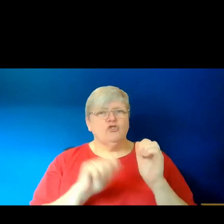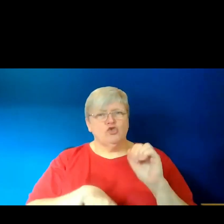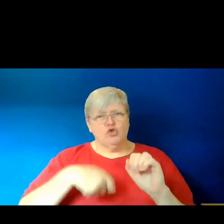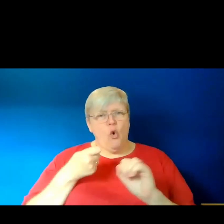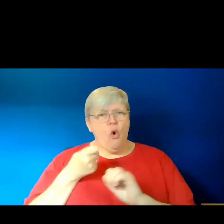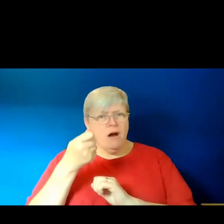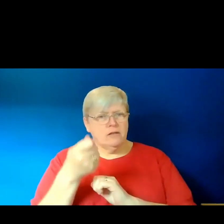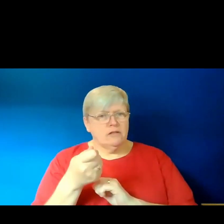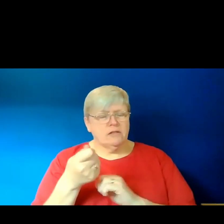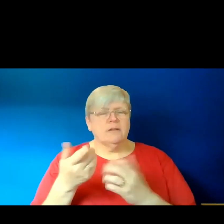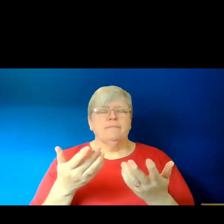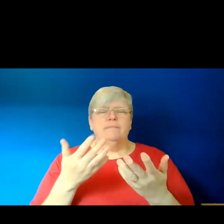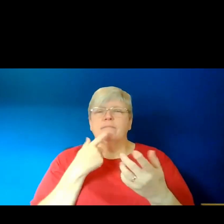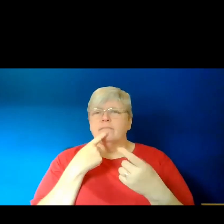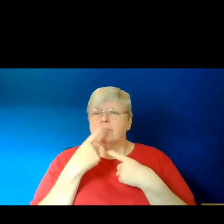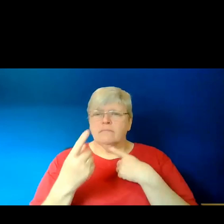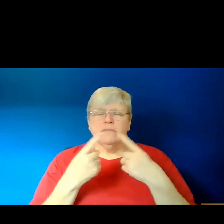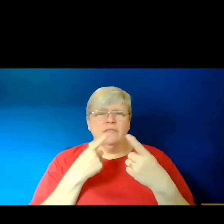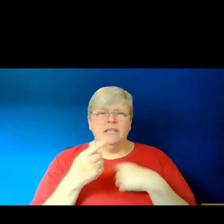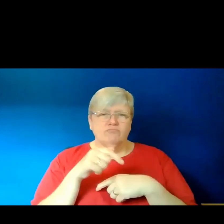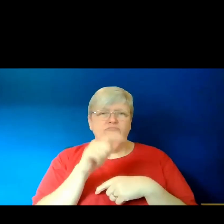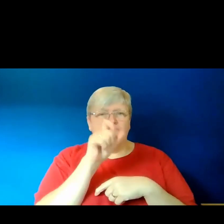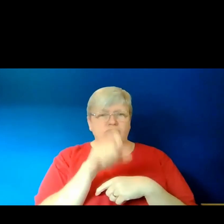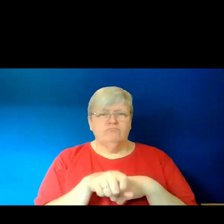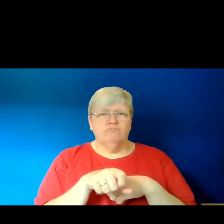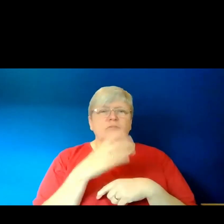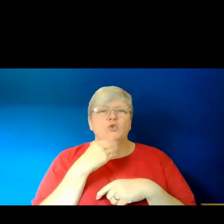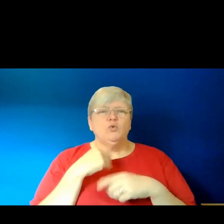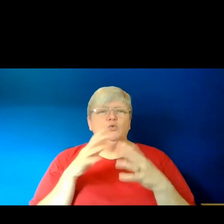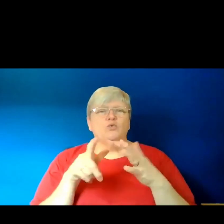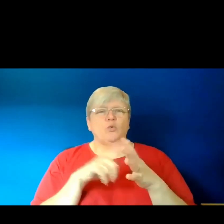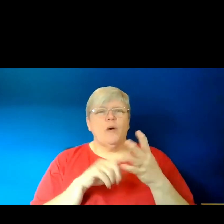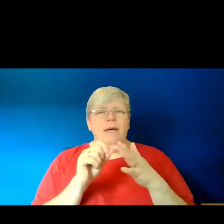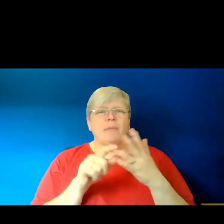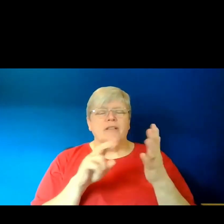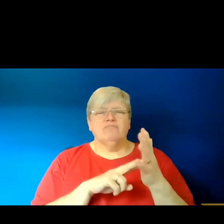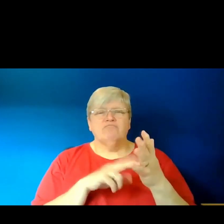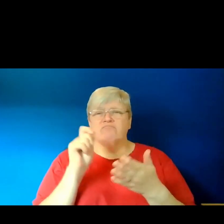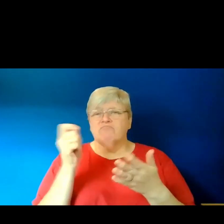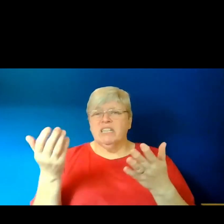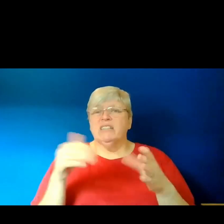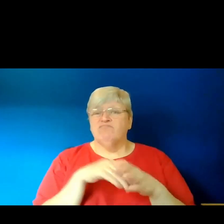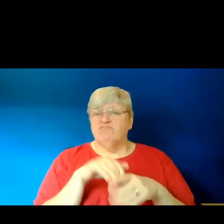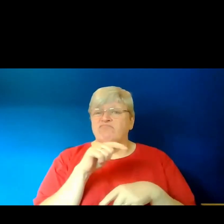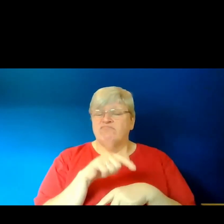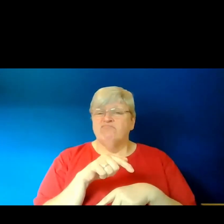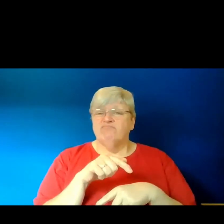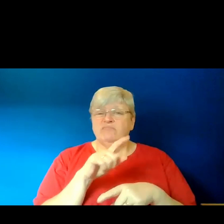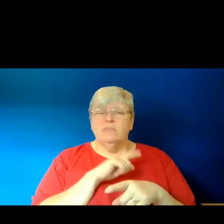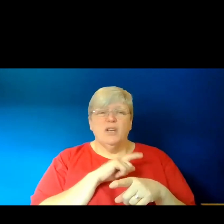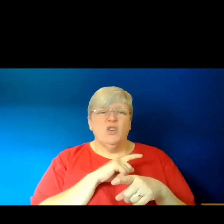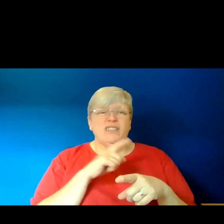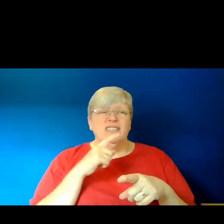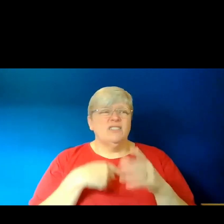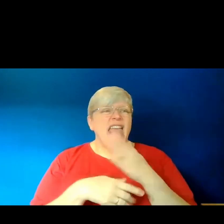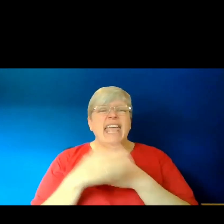So whenever I mentioned Ruti Trin using a weapon, these were the ones that I wrote about because they gave the sort of ancient